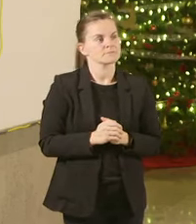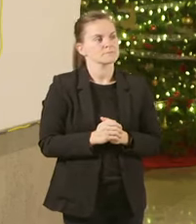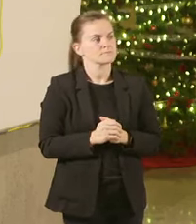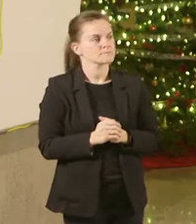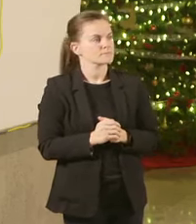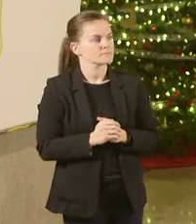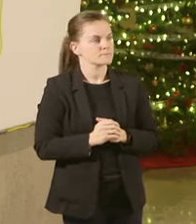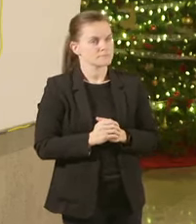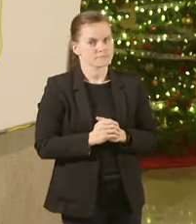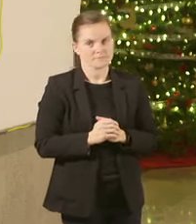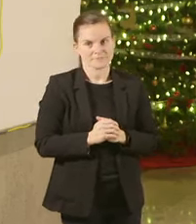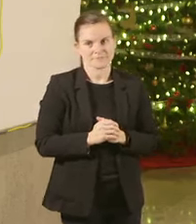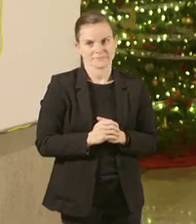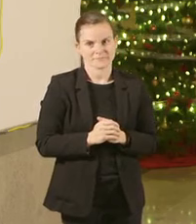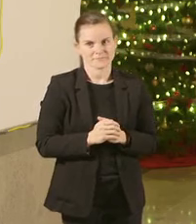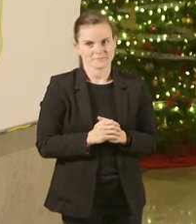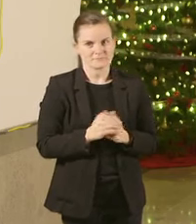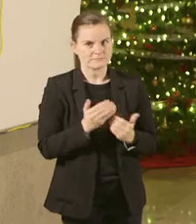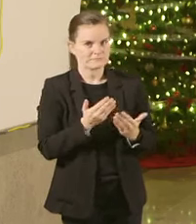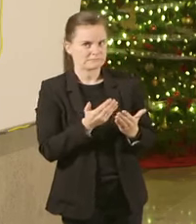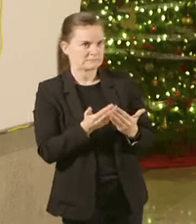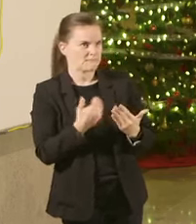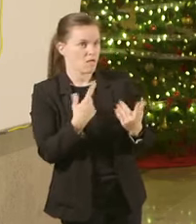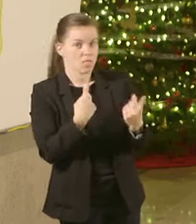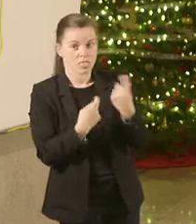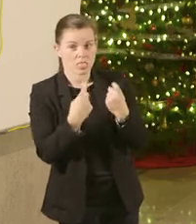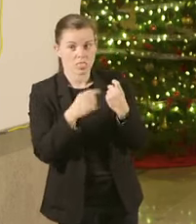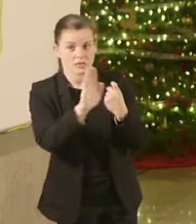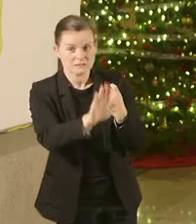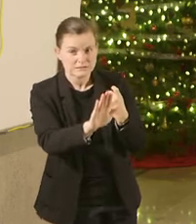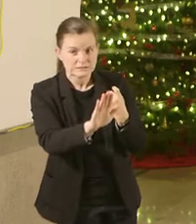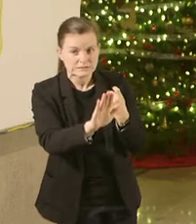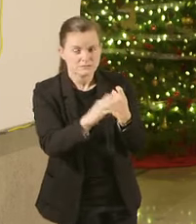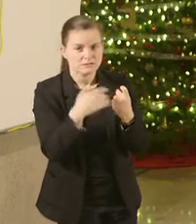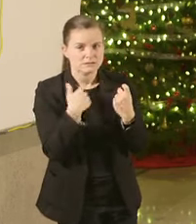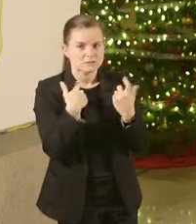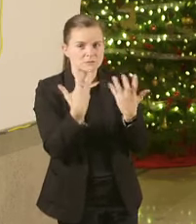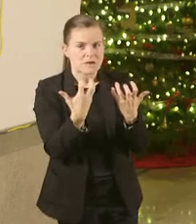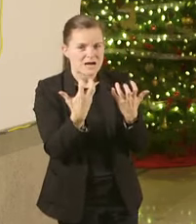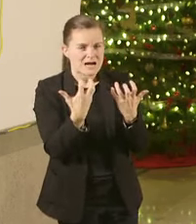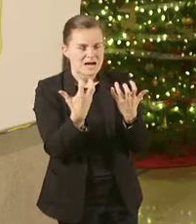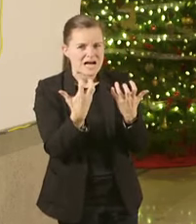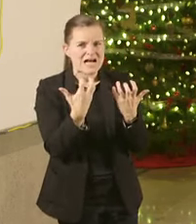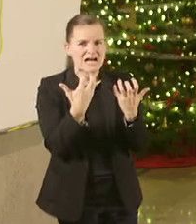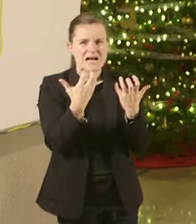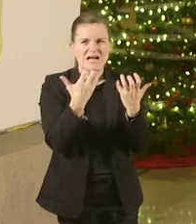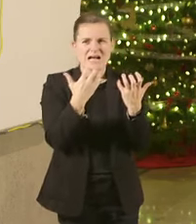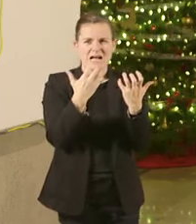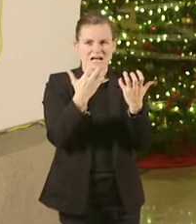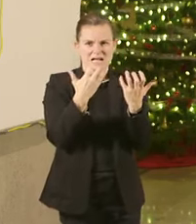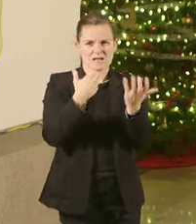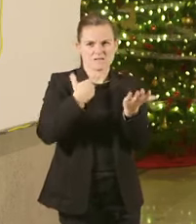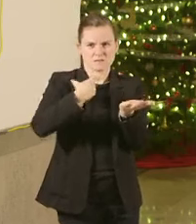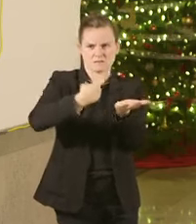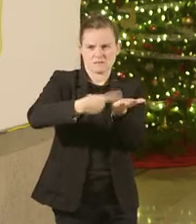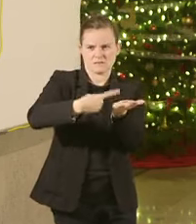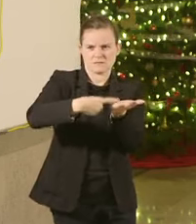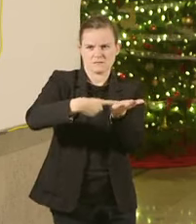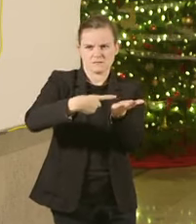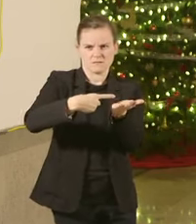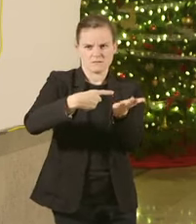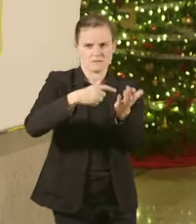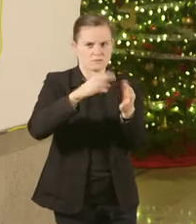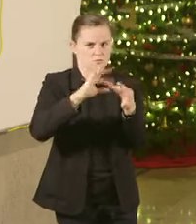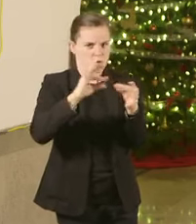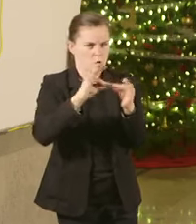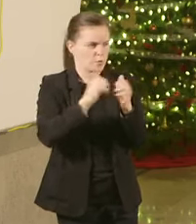Let me before I get started with any questions Let me just stop I was talking to her before we come out here today And I think it's